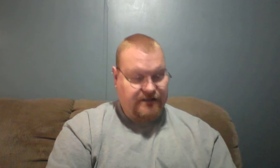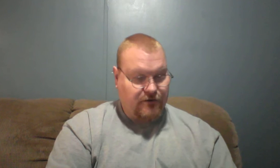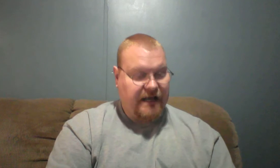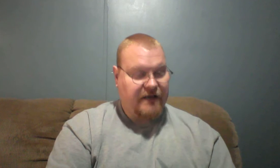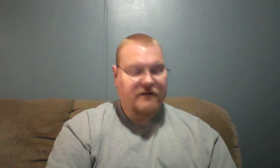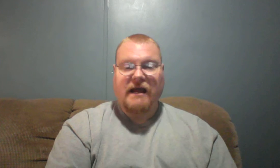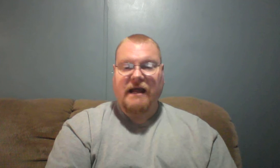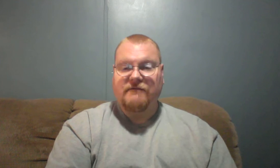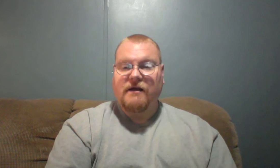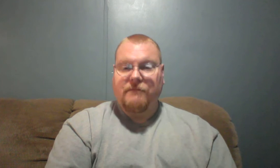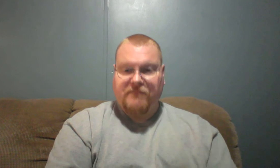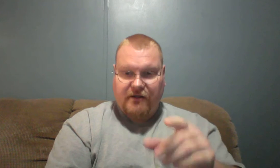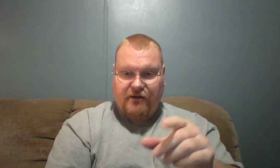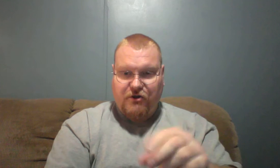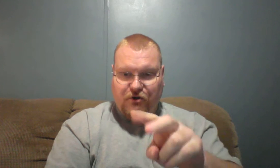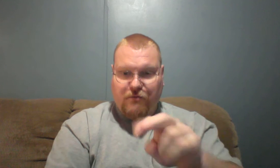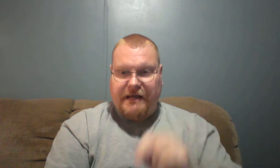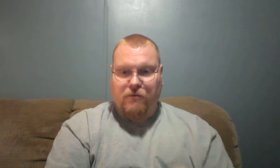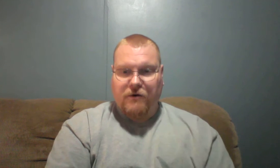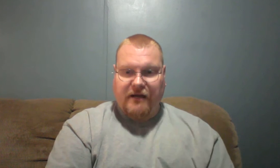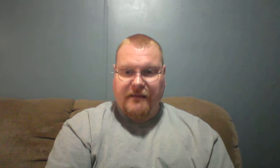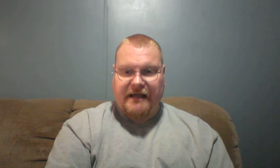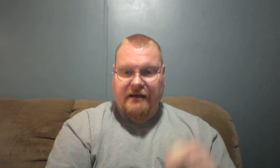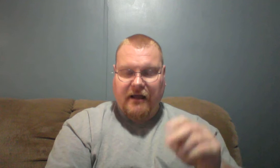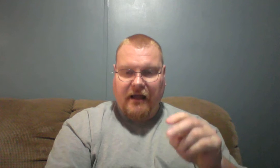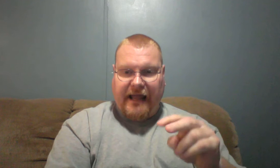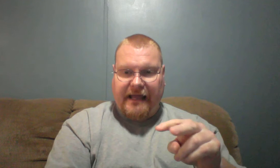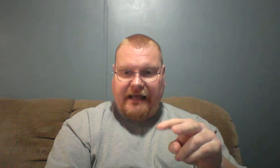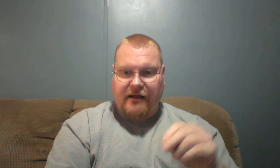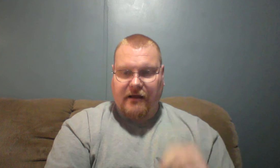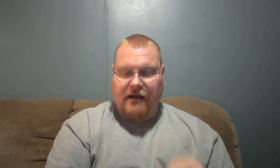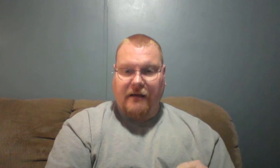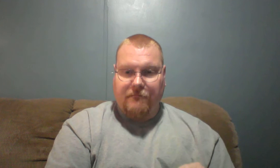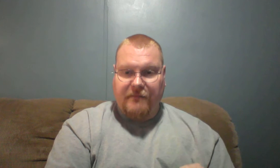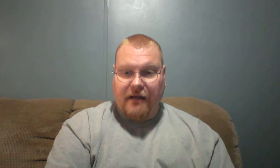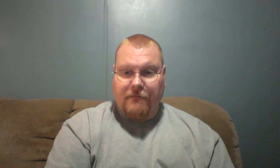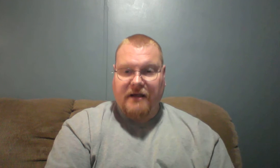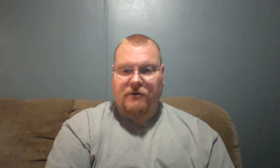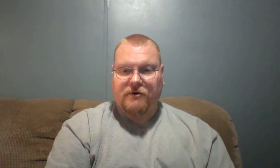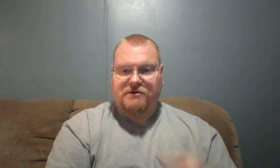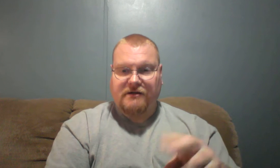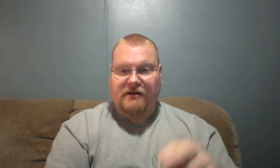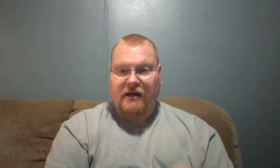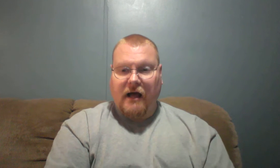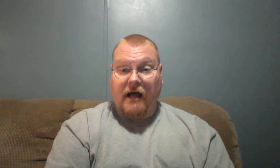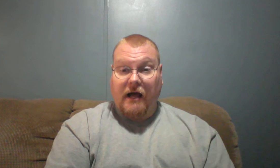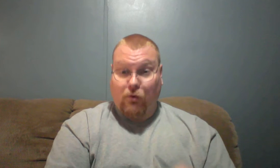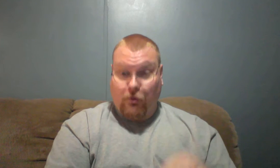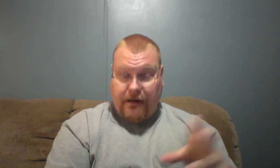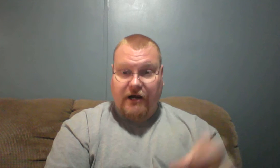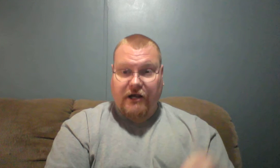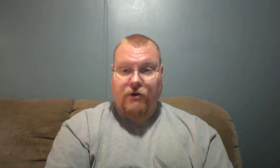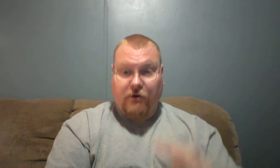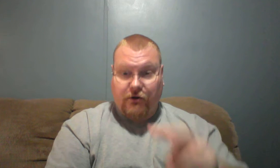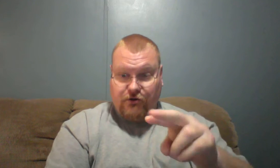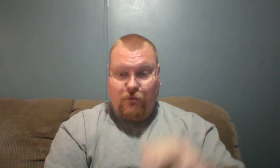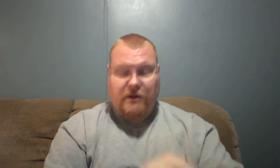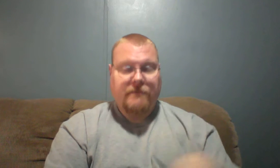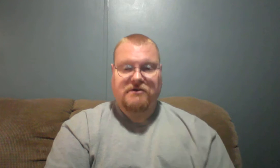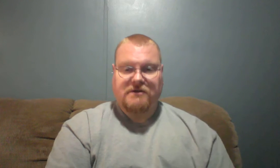okay if you two men want to come in and become members and we'll marry you or you two women or something